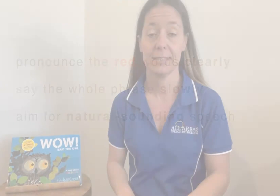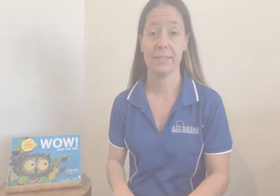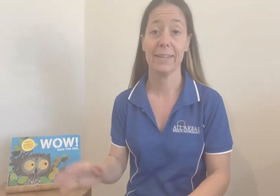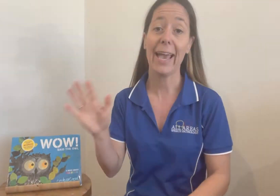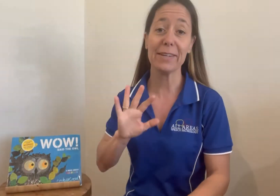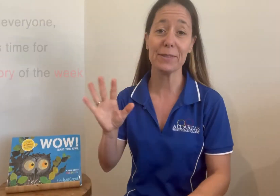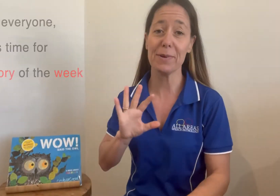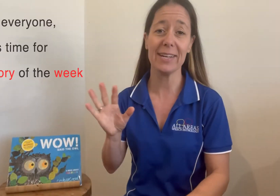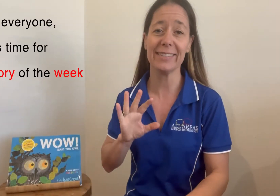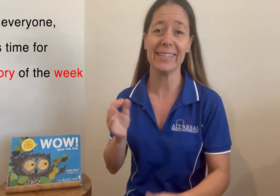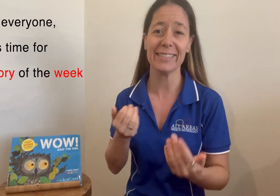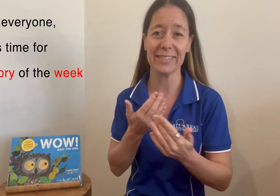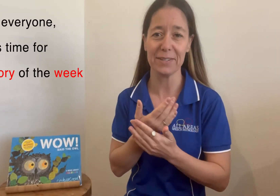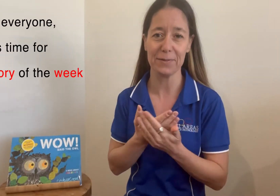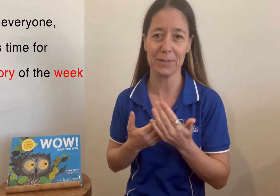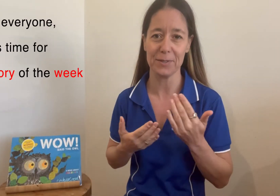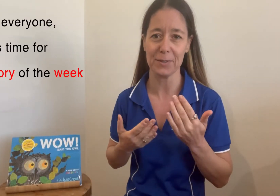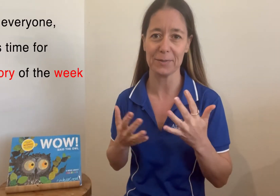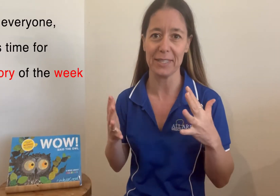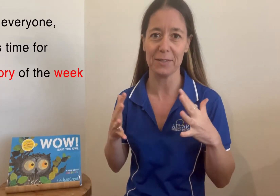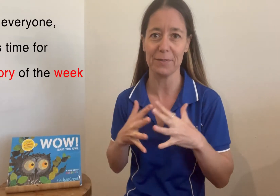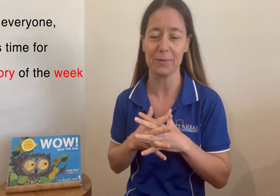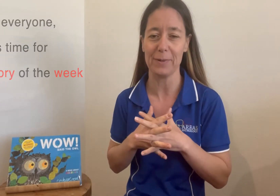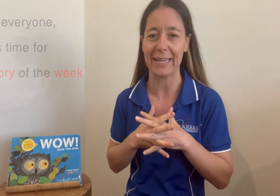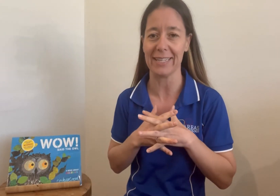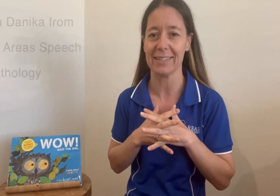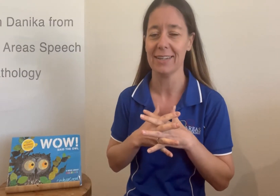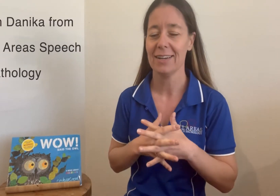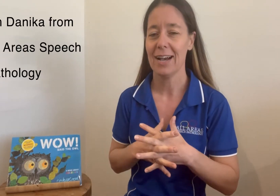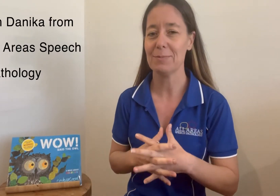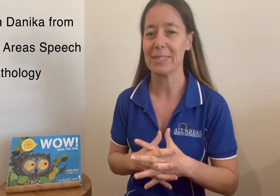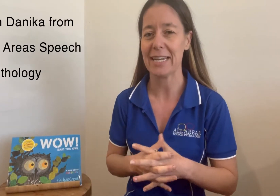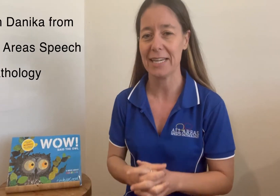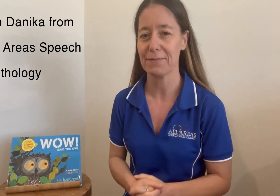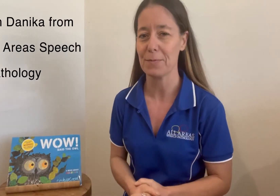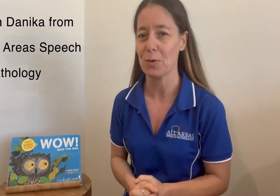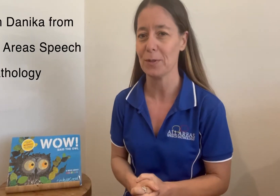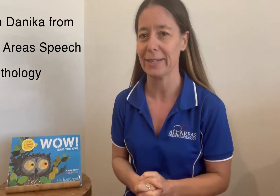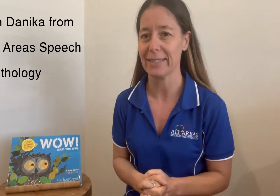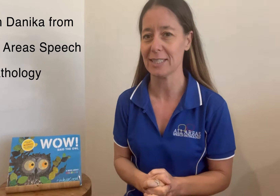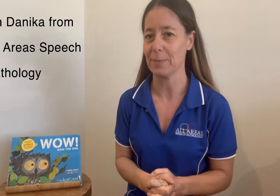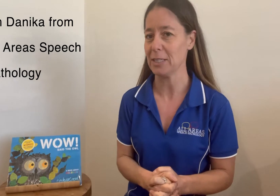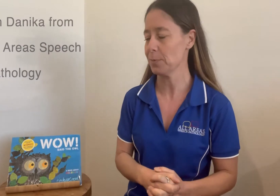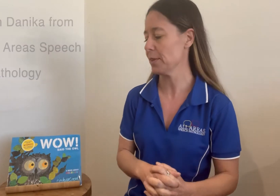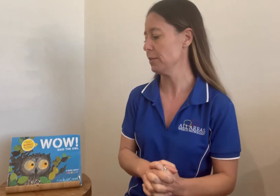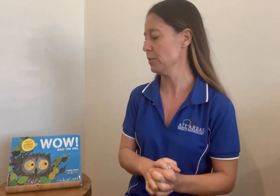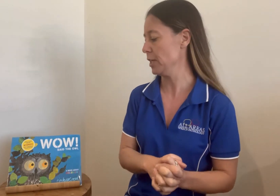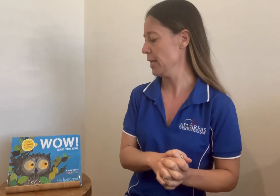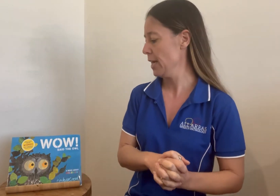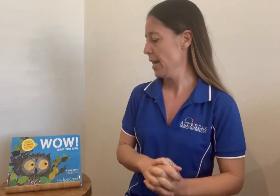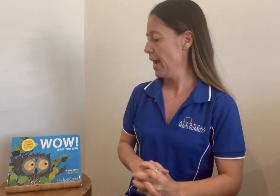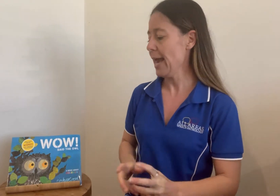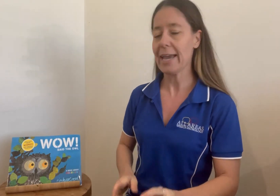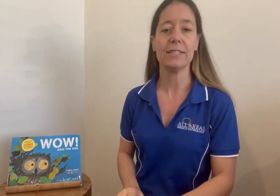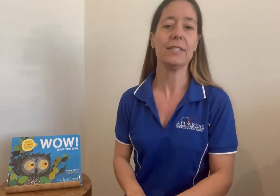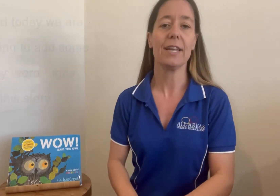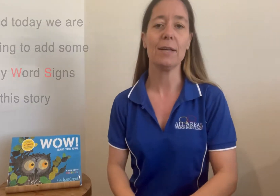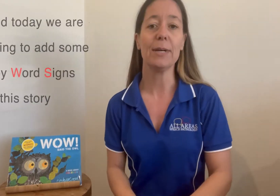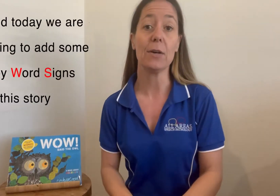Hey everyone, it's time for the story of the week. I'm Danika from All Areas Speech Pathology and today we're going